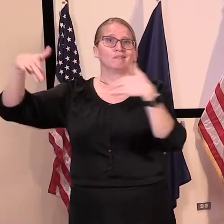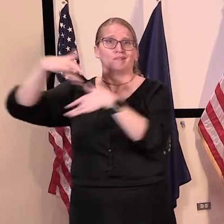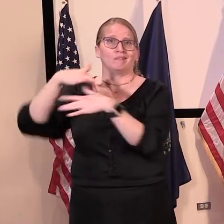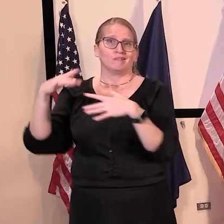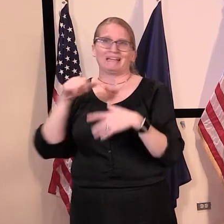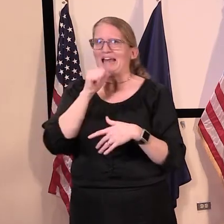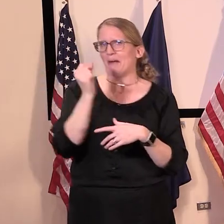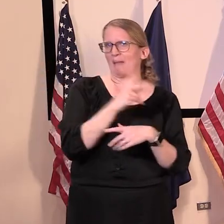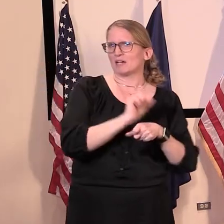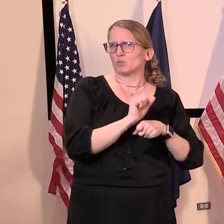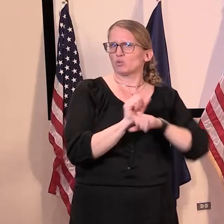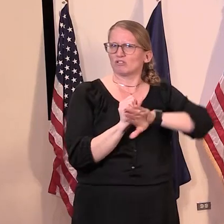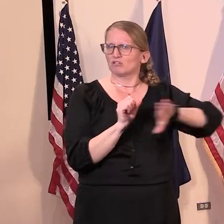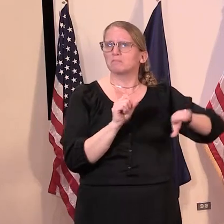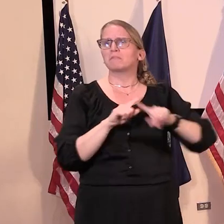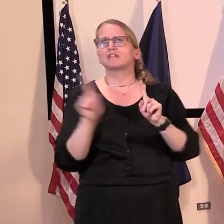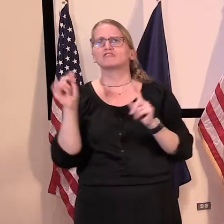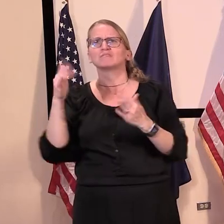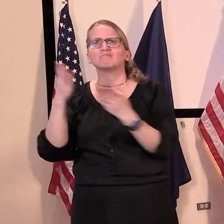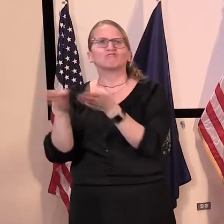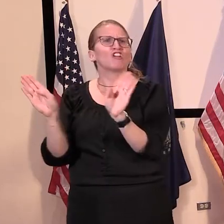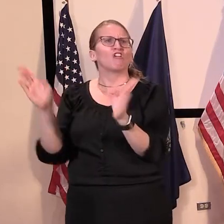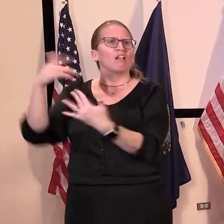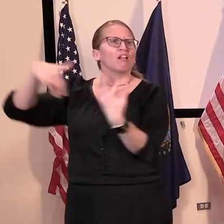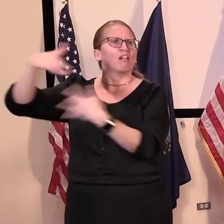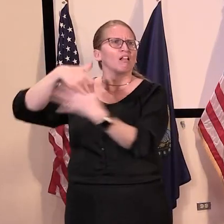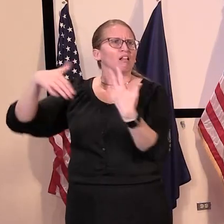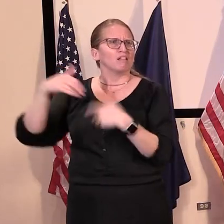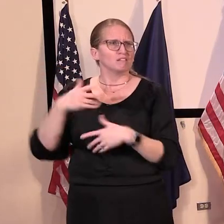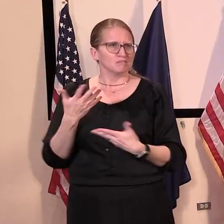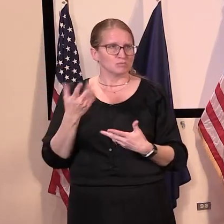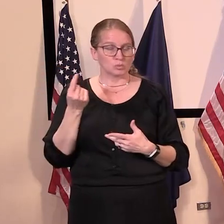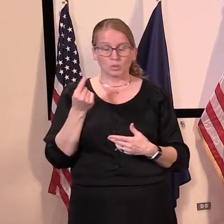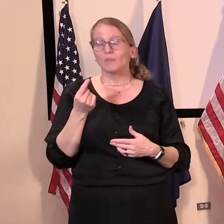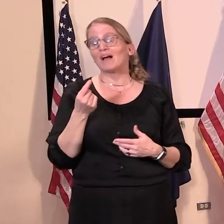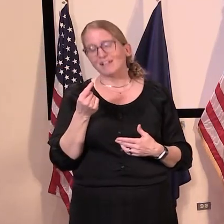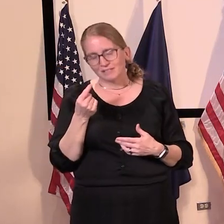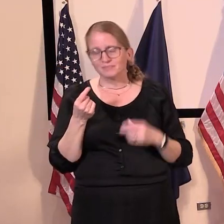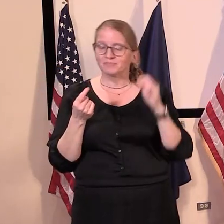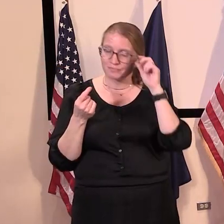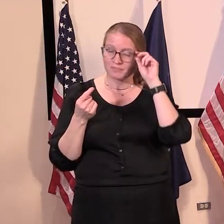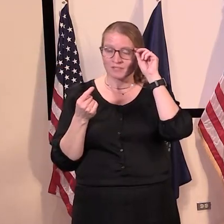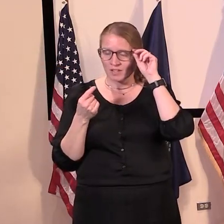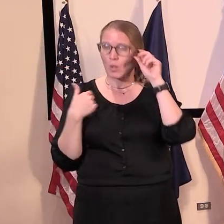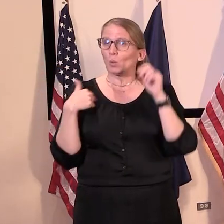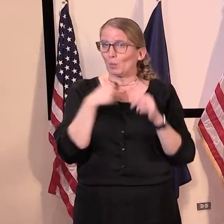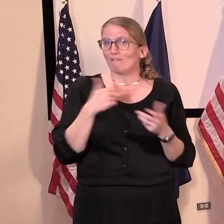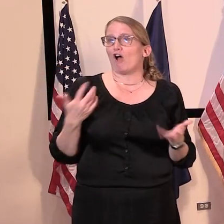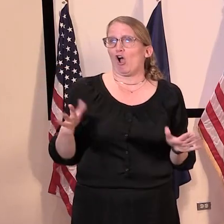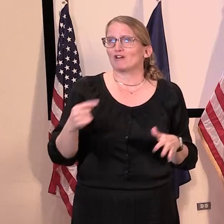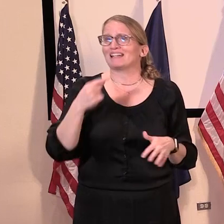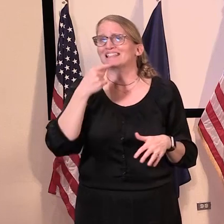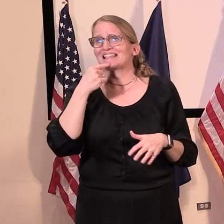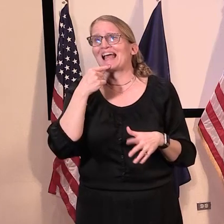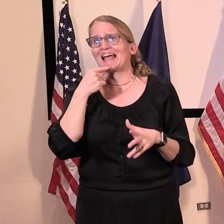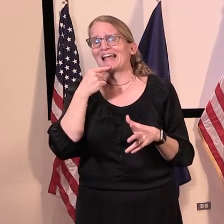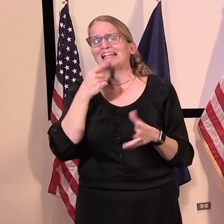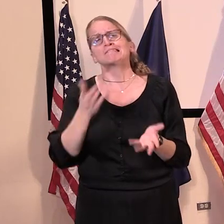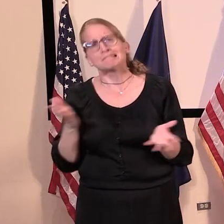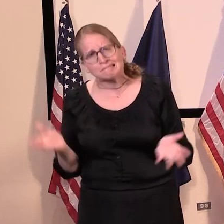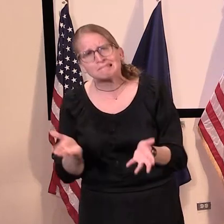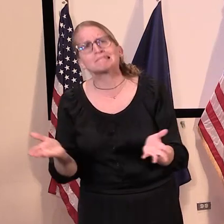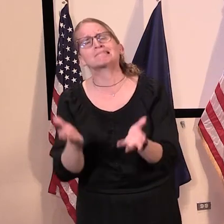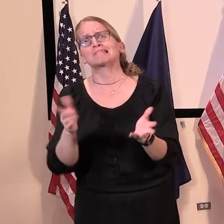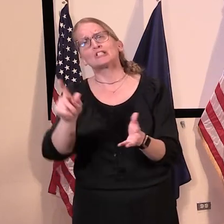Well, we've, we have given guidance that, uh, we would hope, uh, that people, uh, they're going into public places would merit wear a mask.